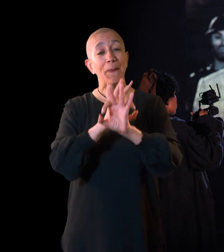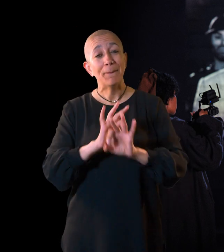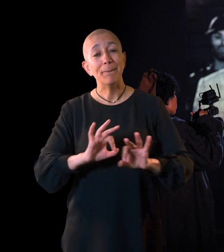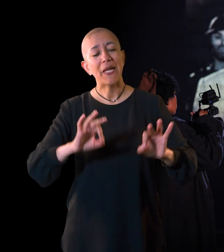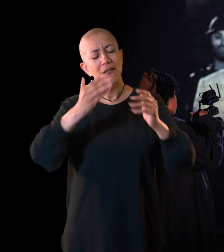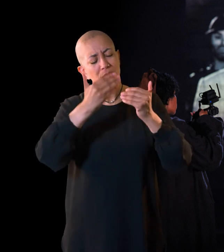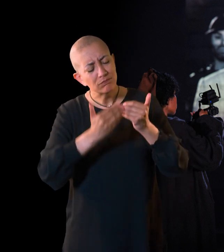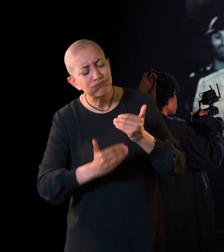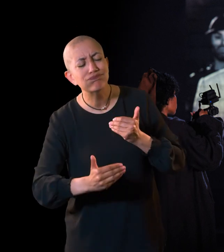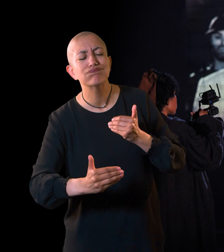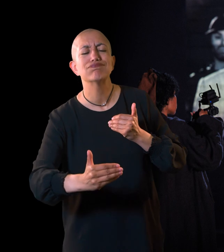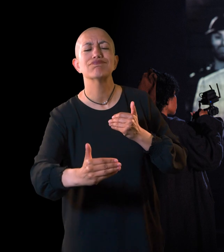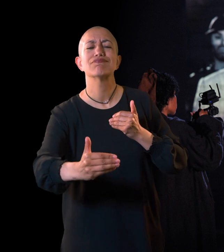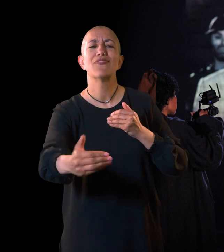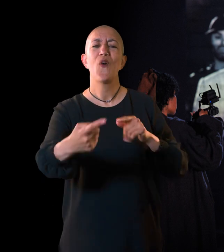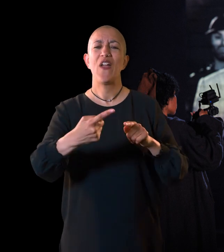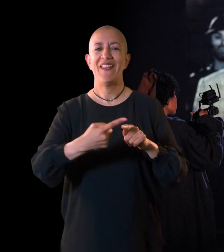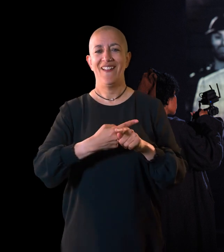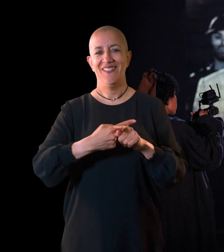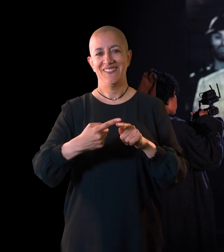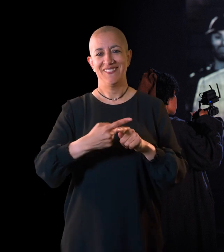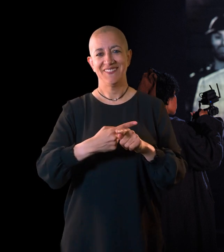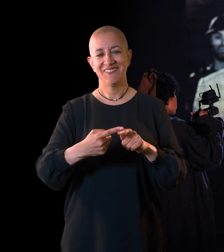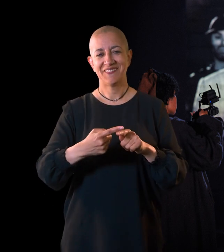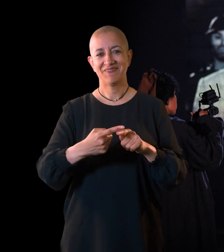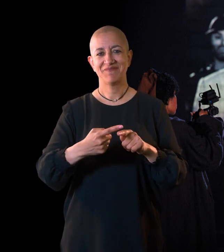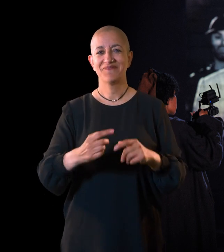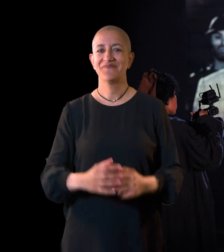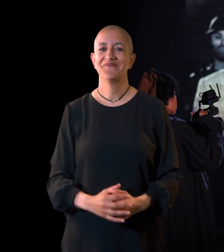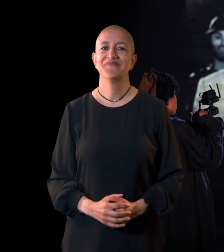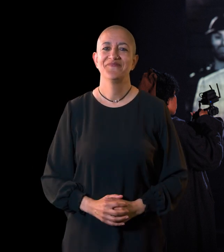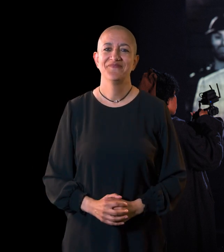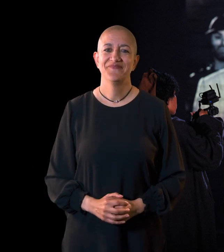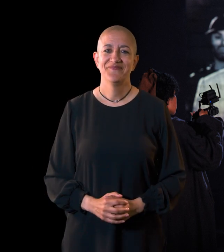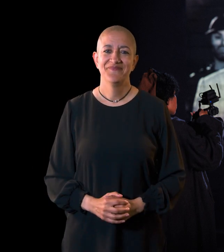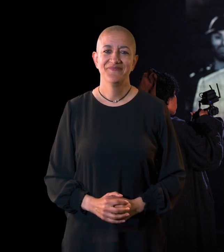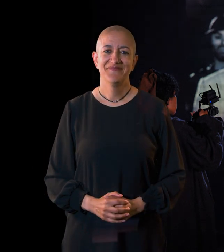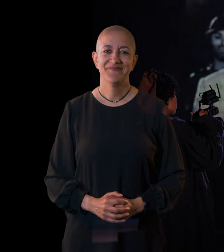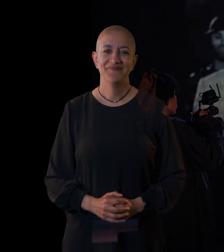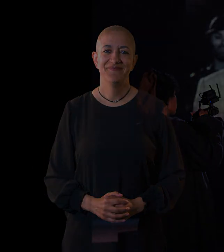I here Retreat of